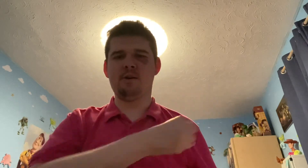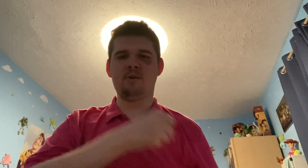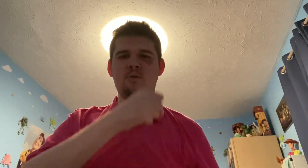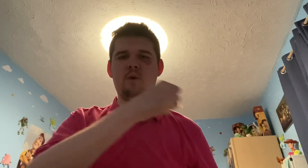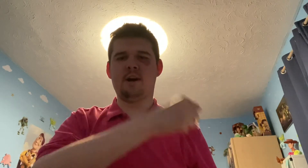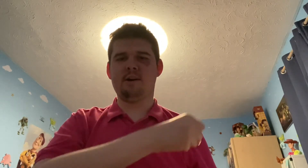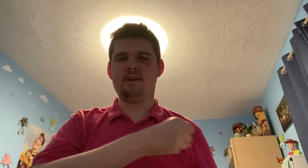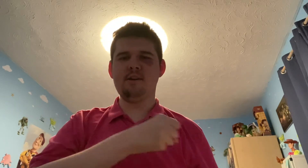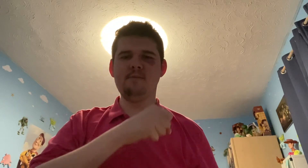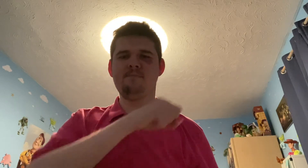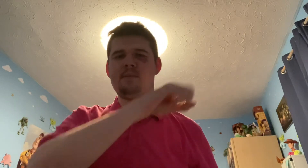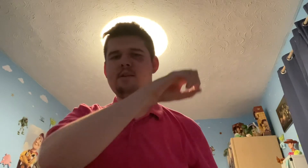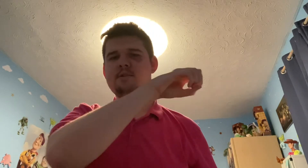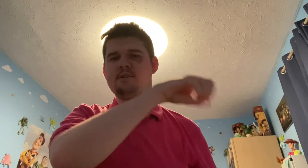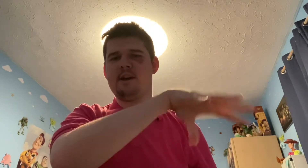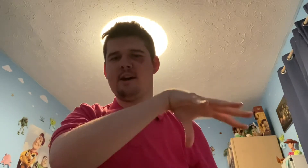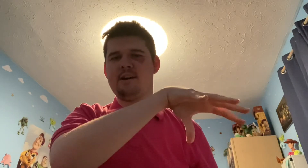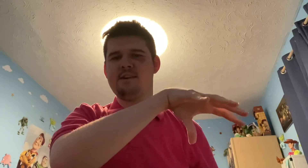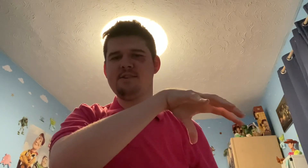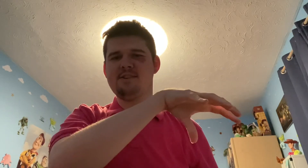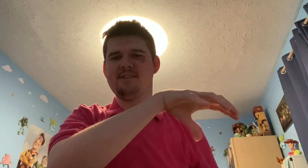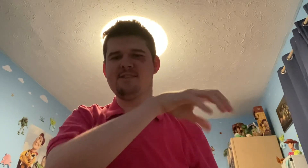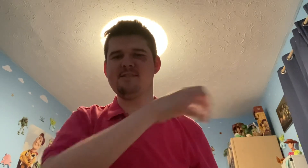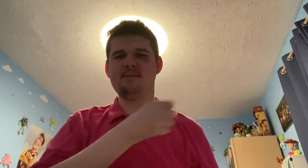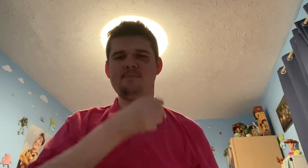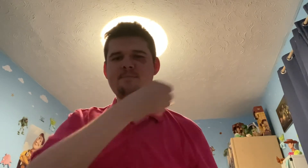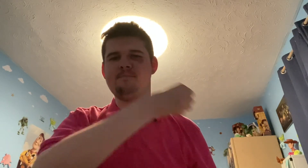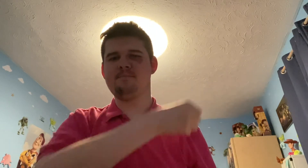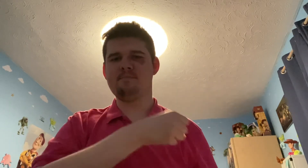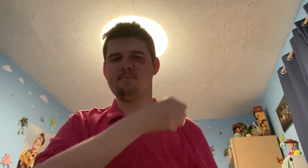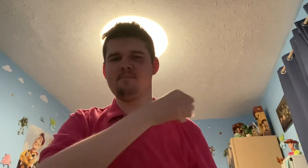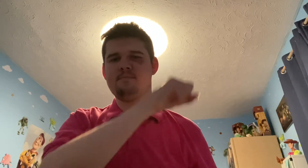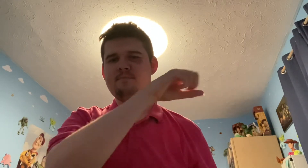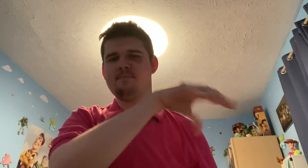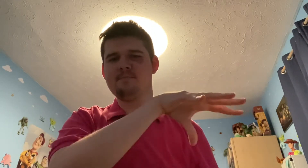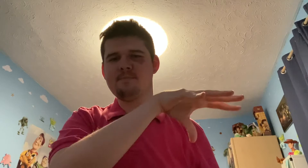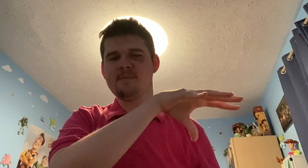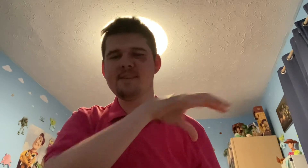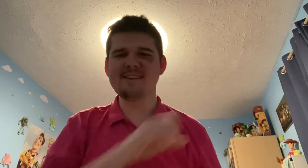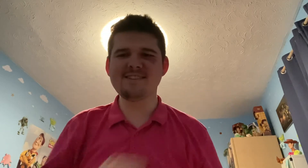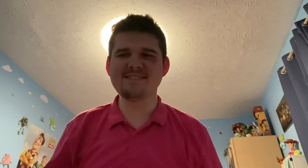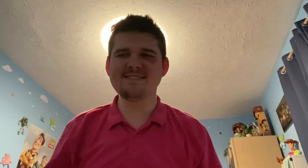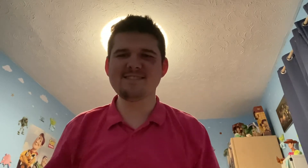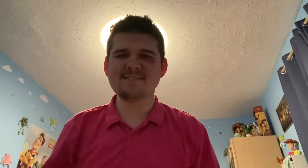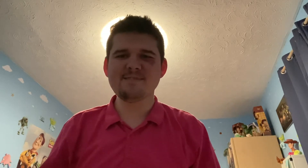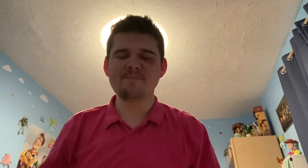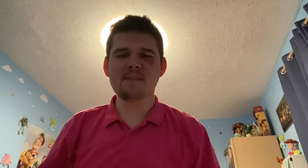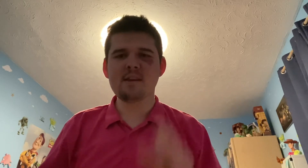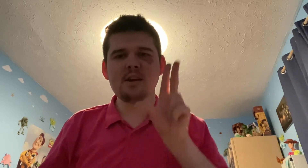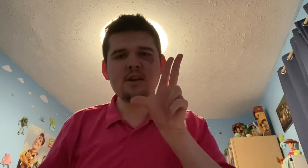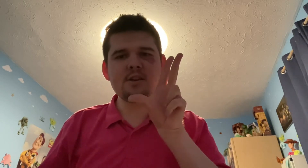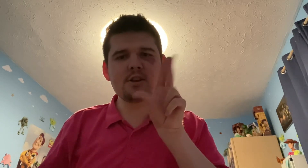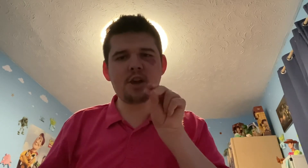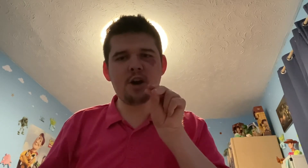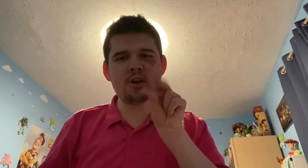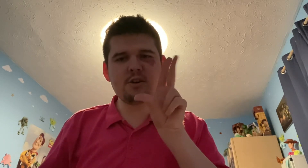station, ducks,